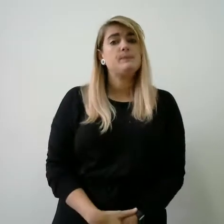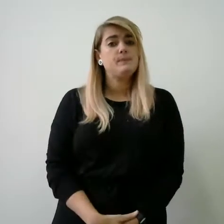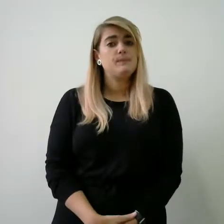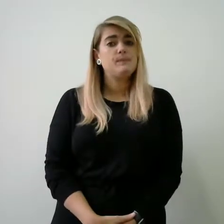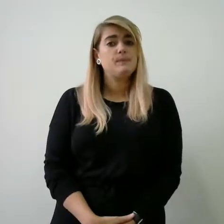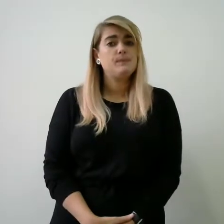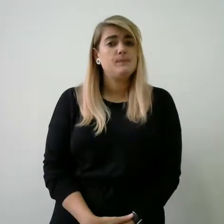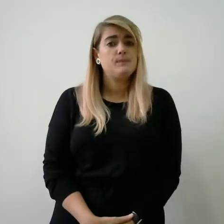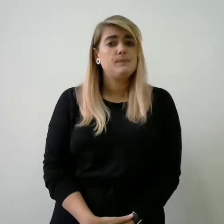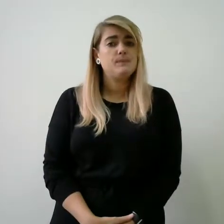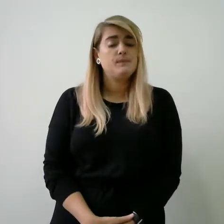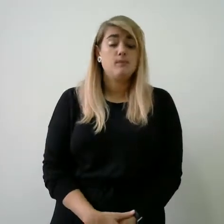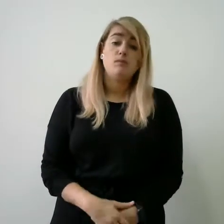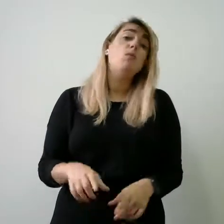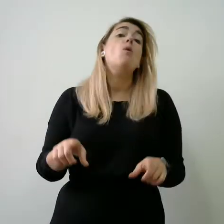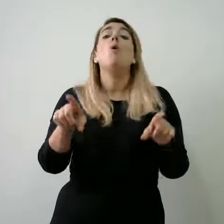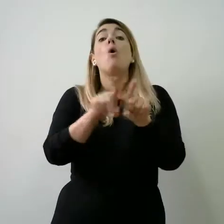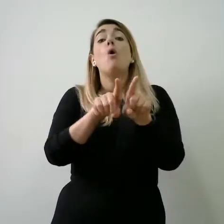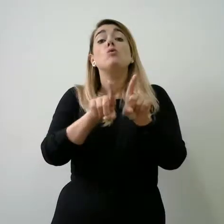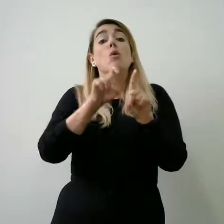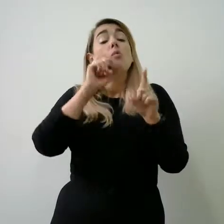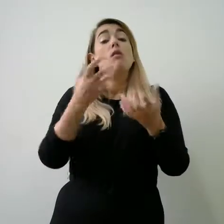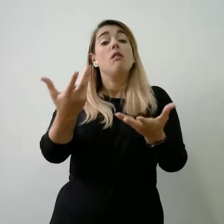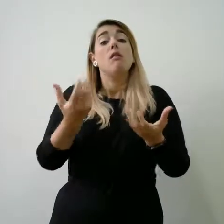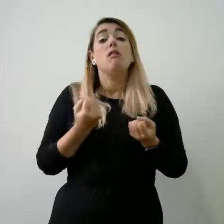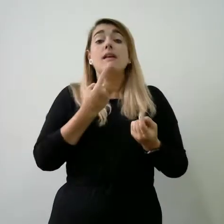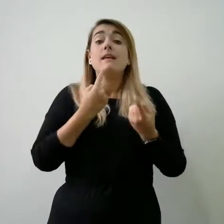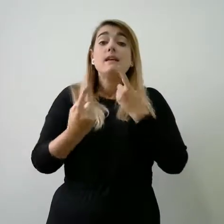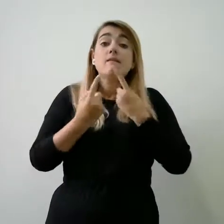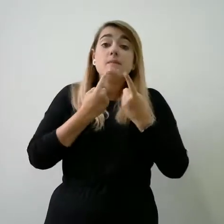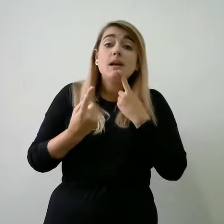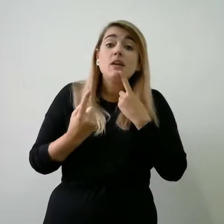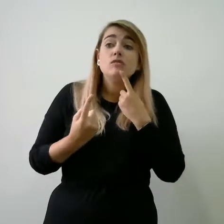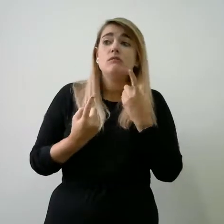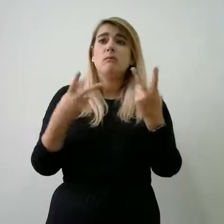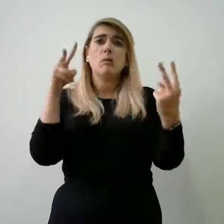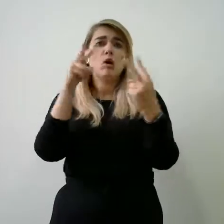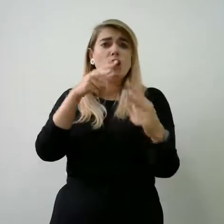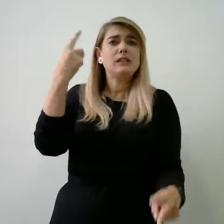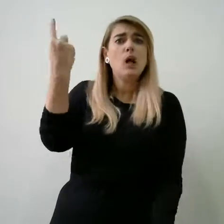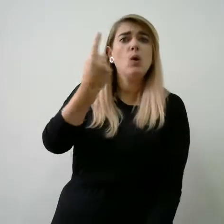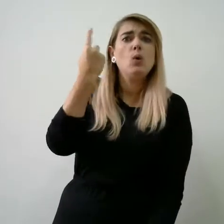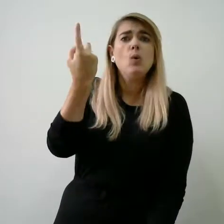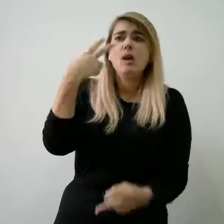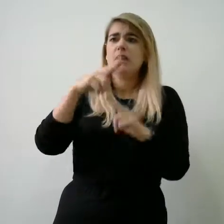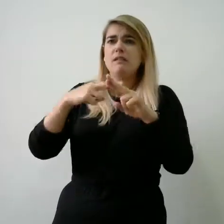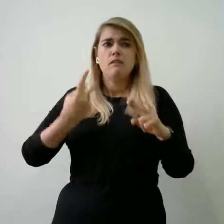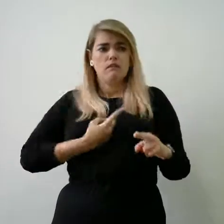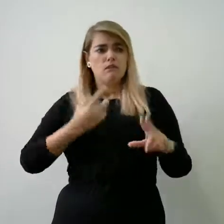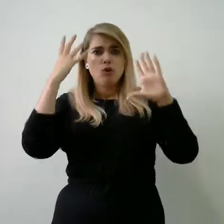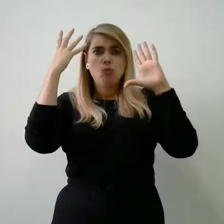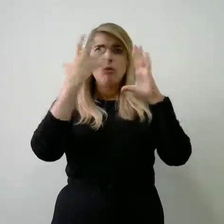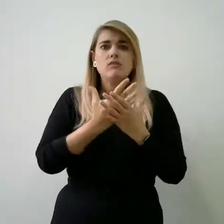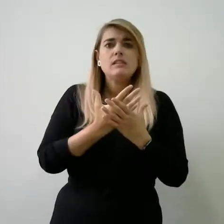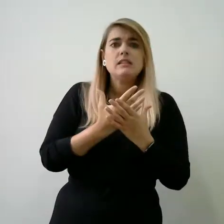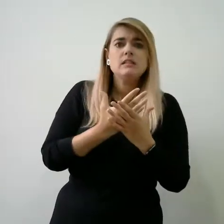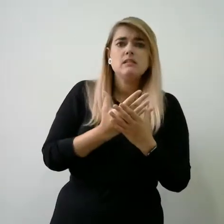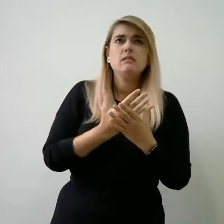You will also receive information about who to contact if you have any concerns or are worried a